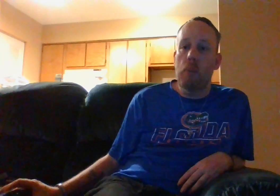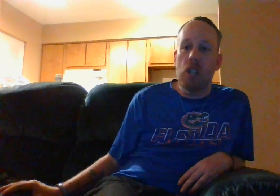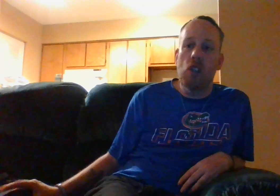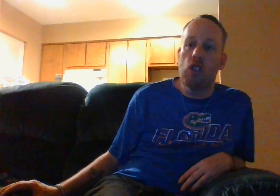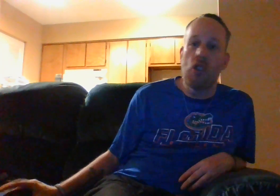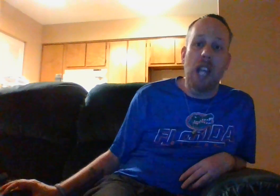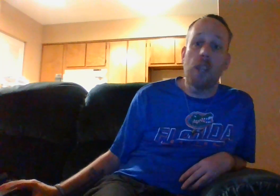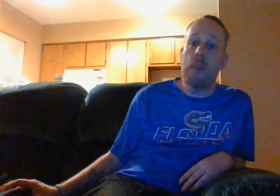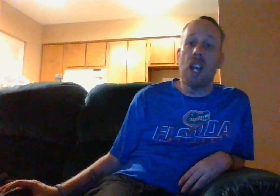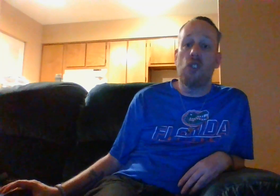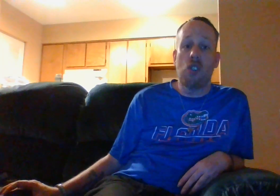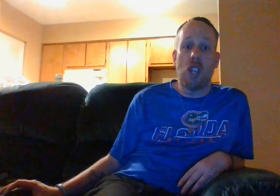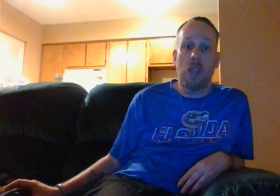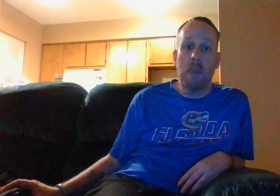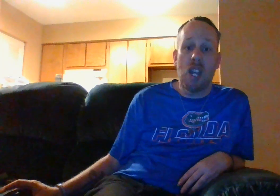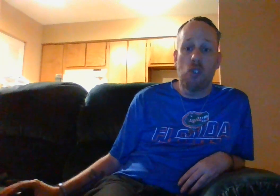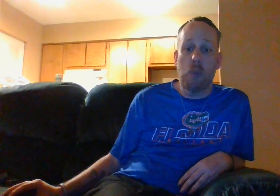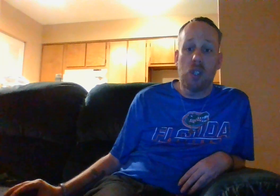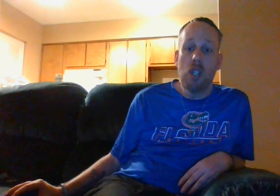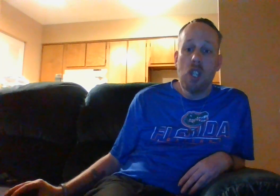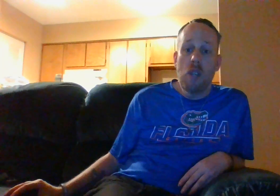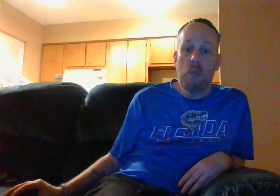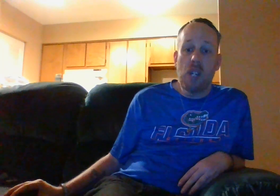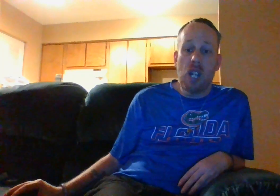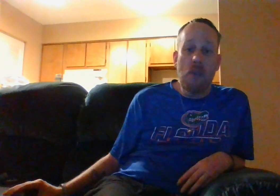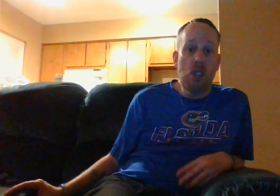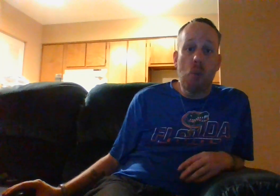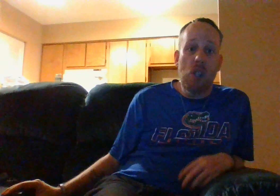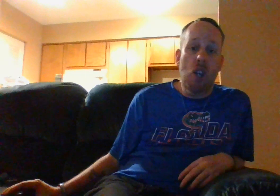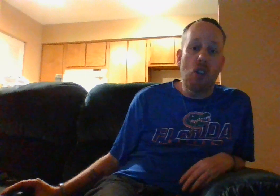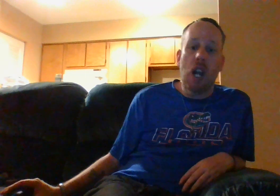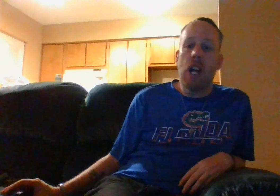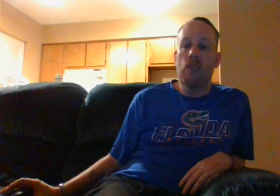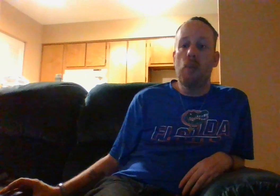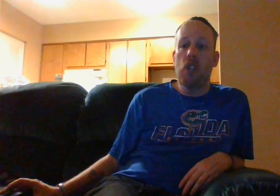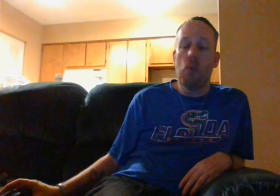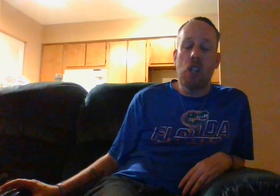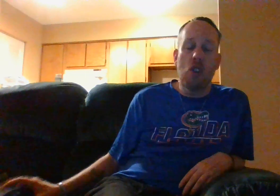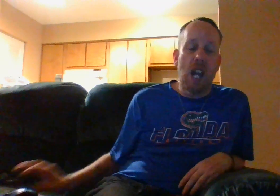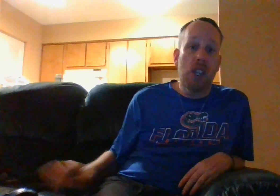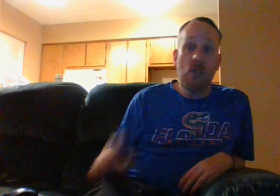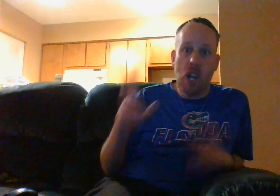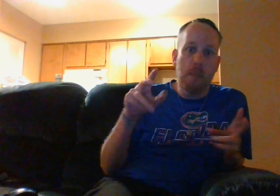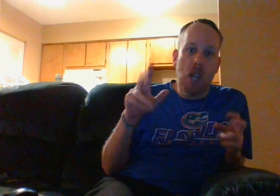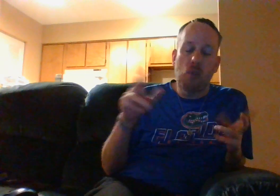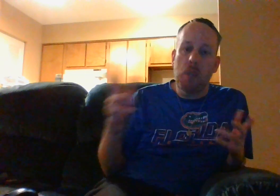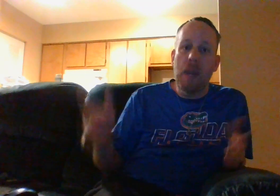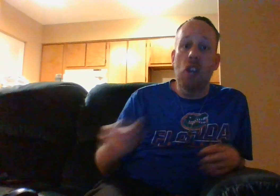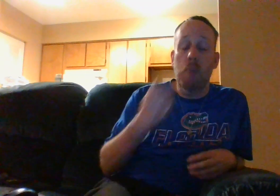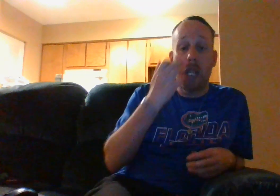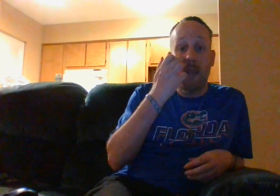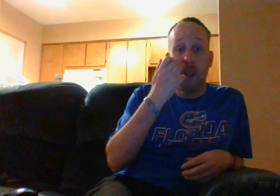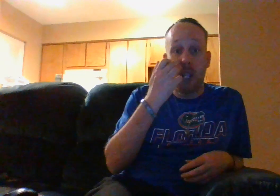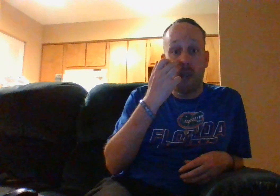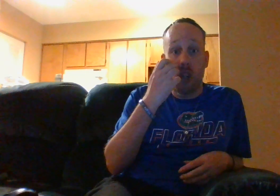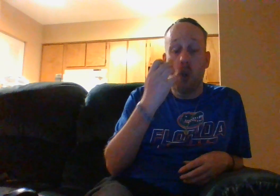they're pretty good they're not the best they're not the best but but i mean they really are not they really are not the very best for the best but even though even though